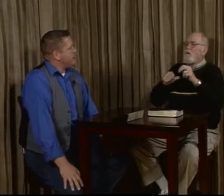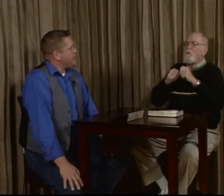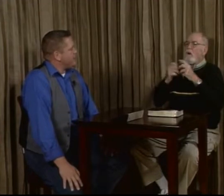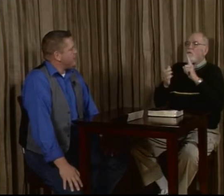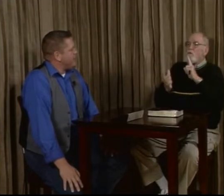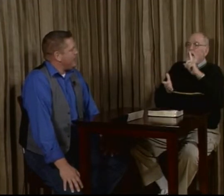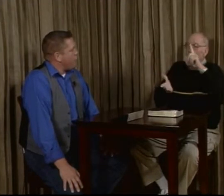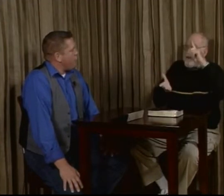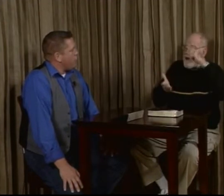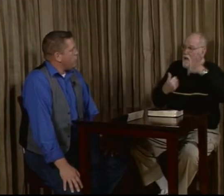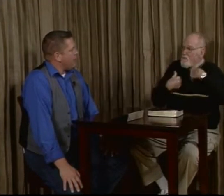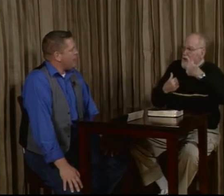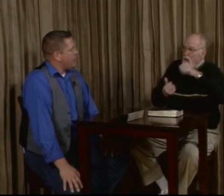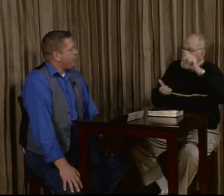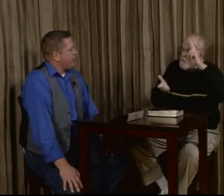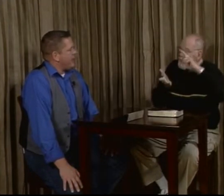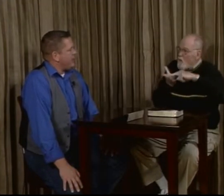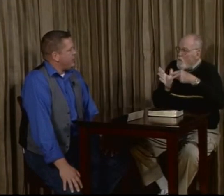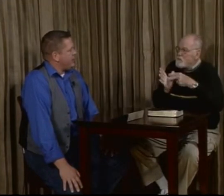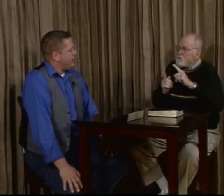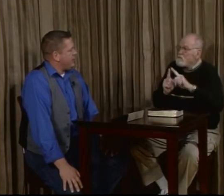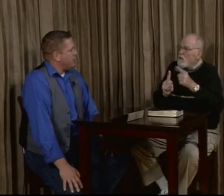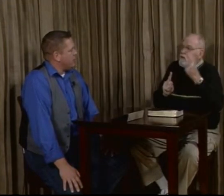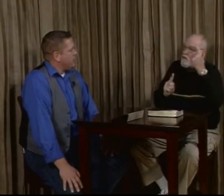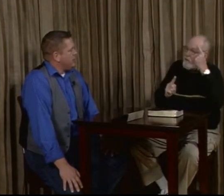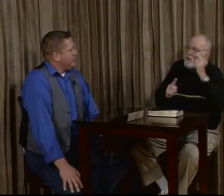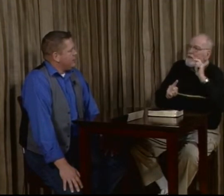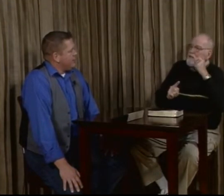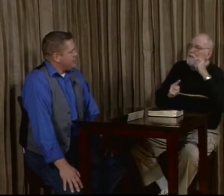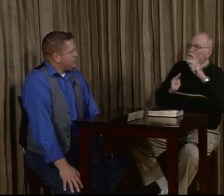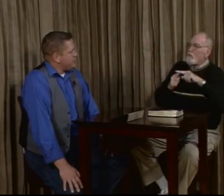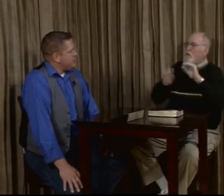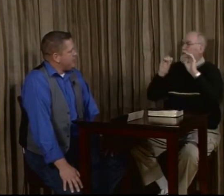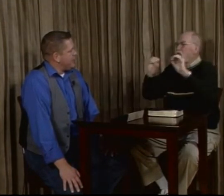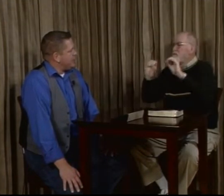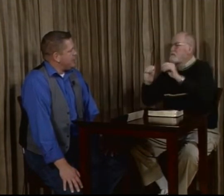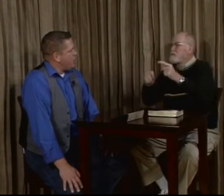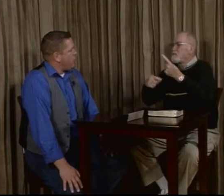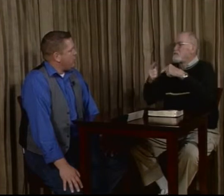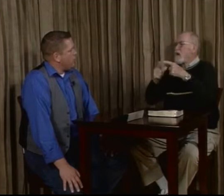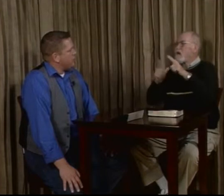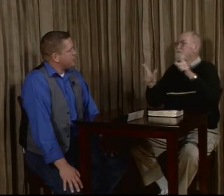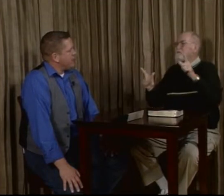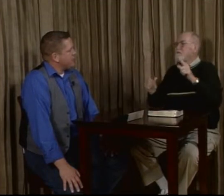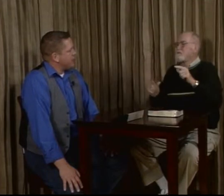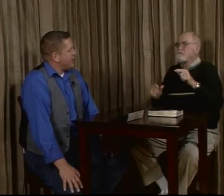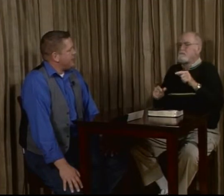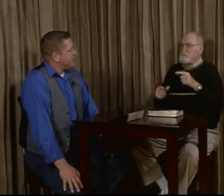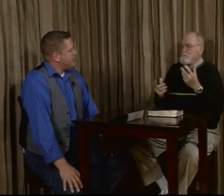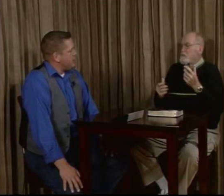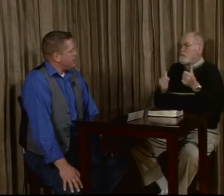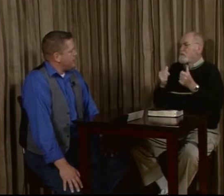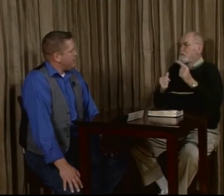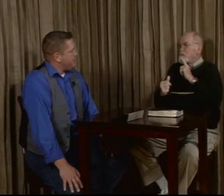people try to take over, and I don't think they have any ill intentions, but they just think, oh, I know enough sign language that I can teach it to other hearing people.